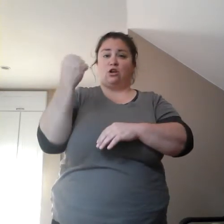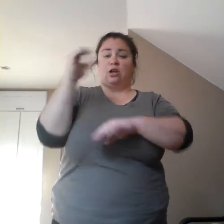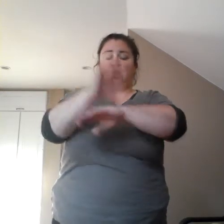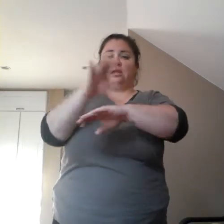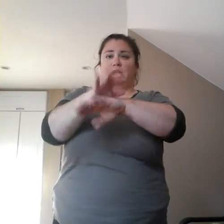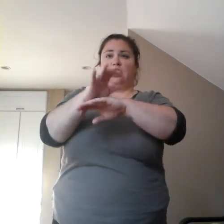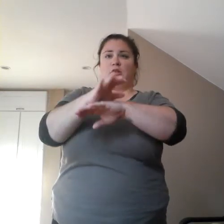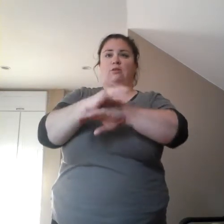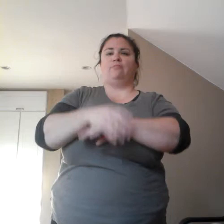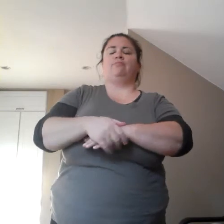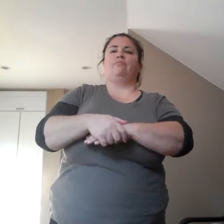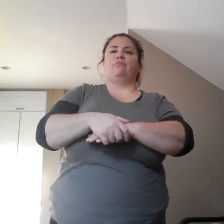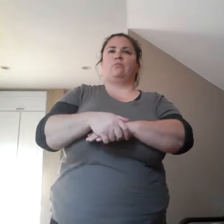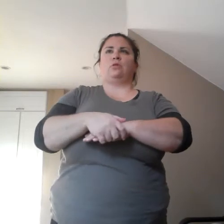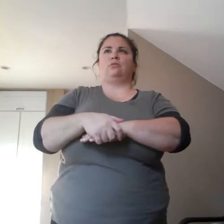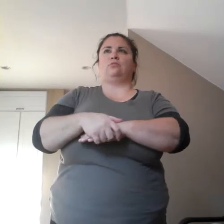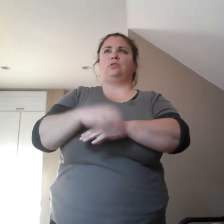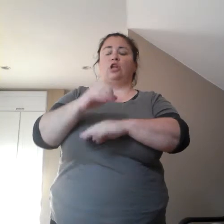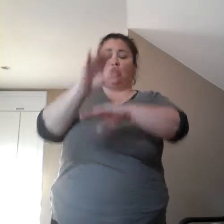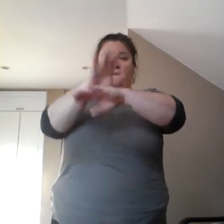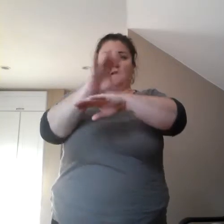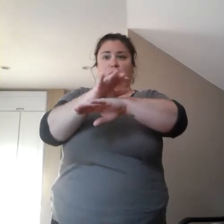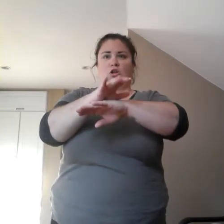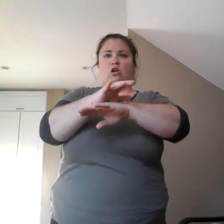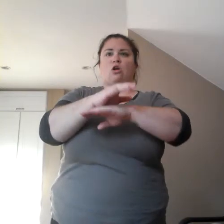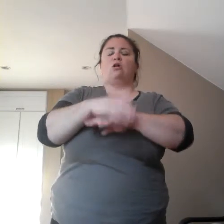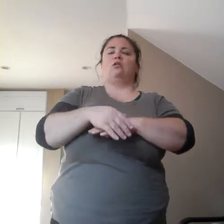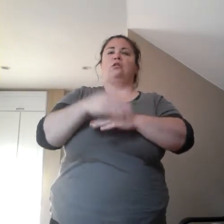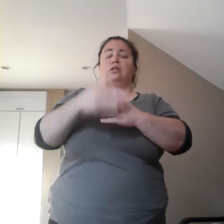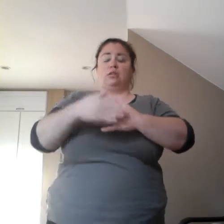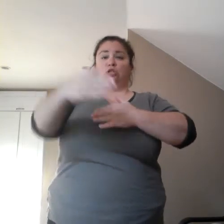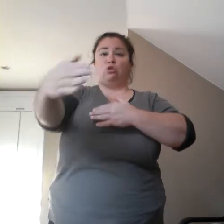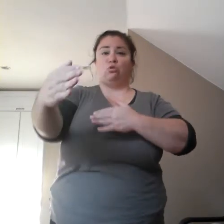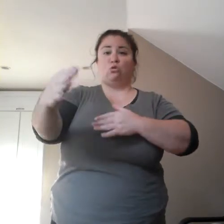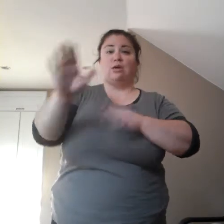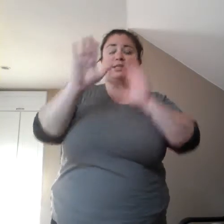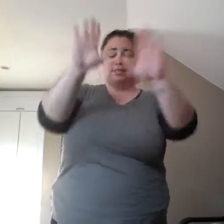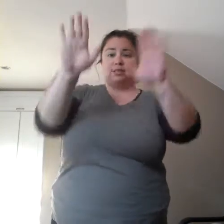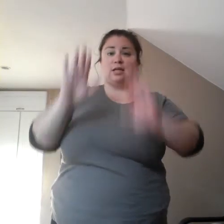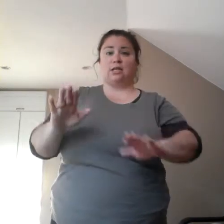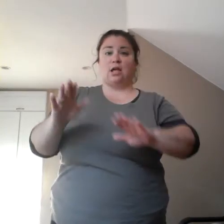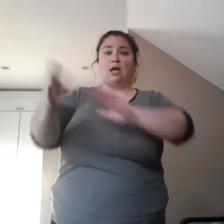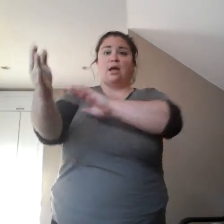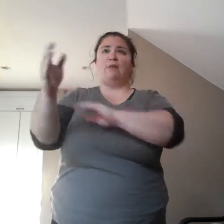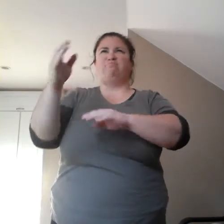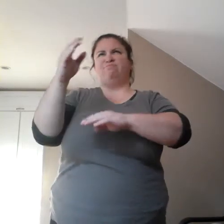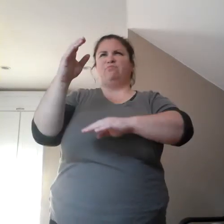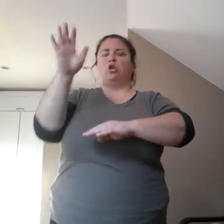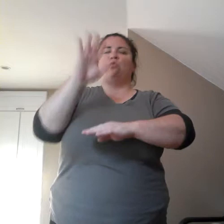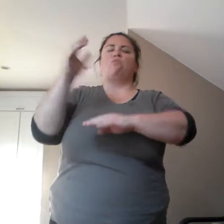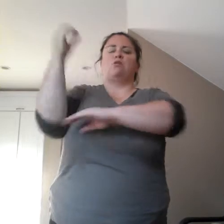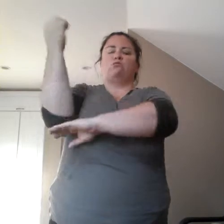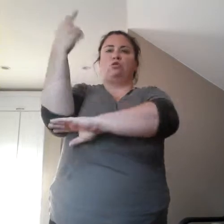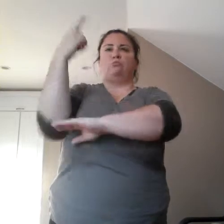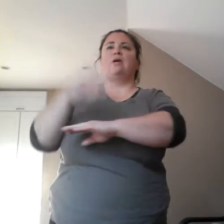call until the office opened at 12 on Sunday. So that night itself wasn't bad. But then